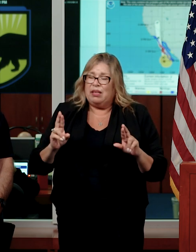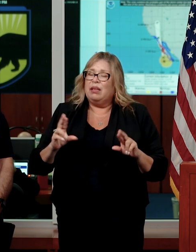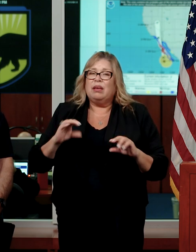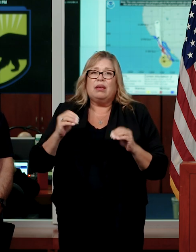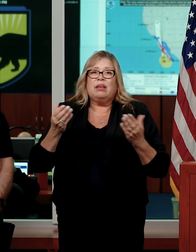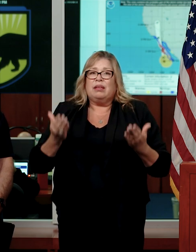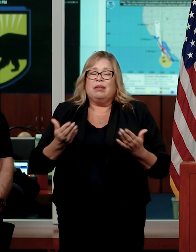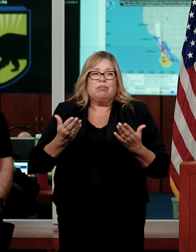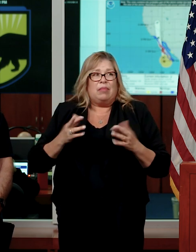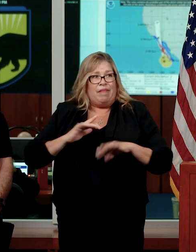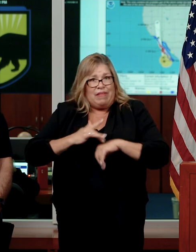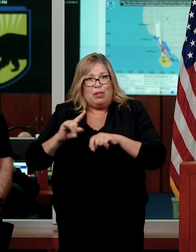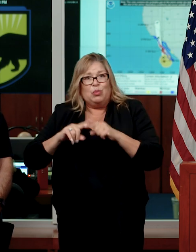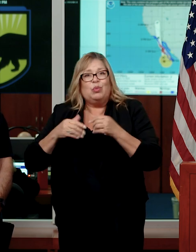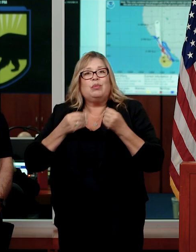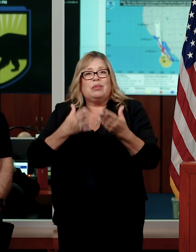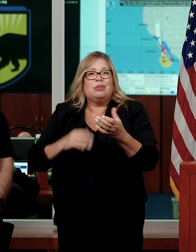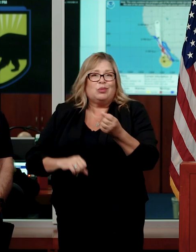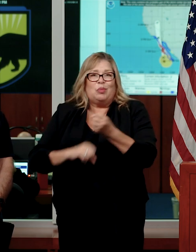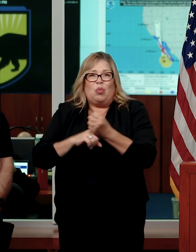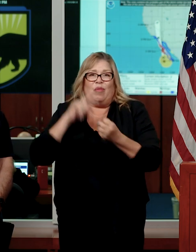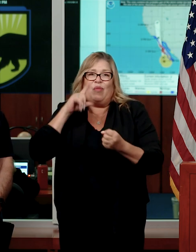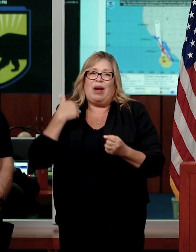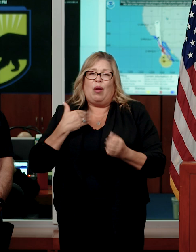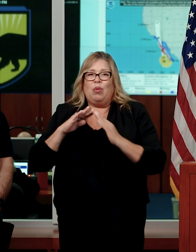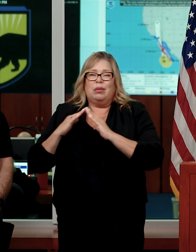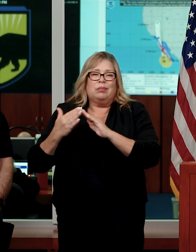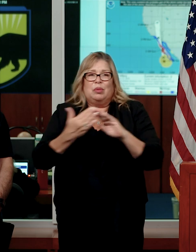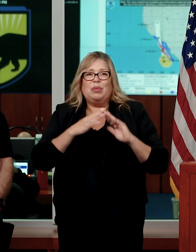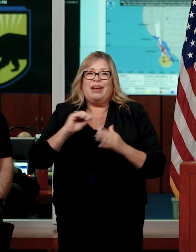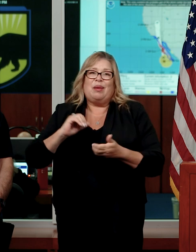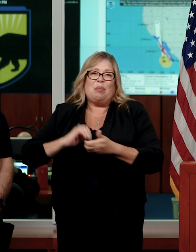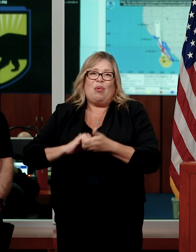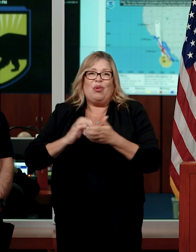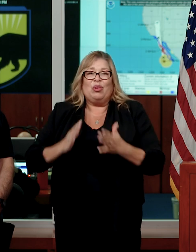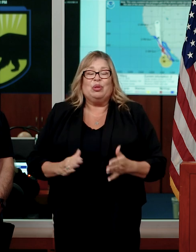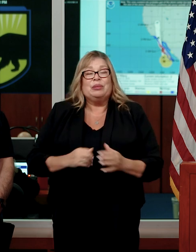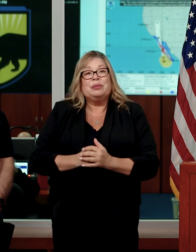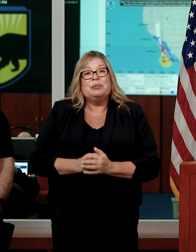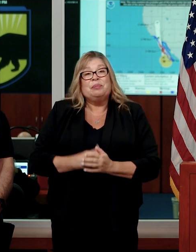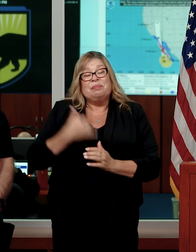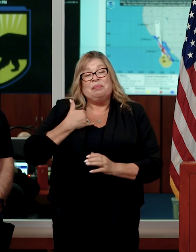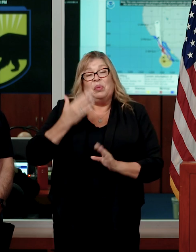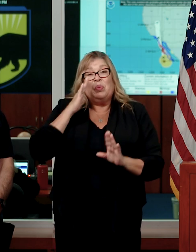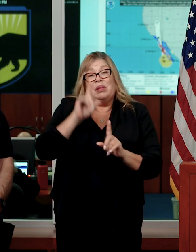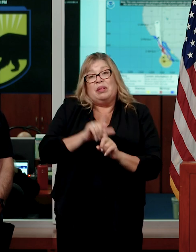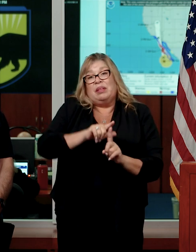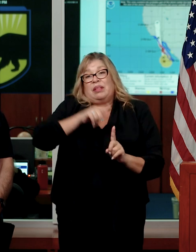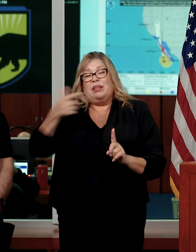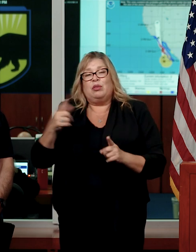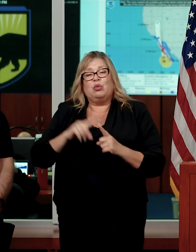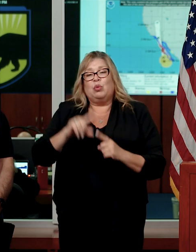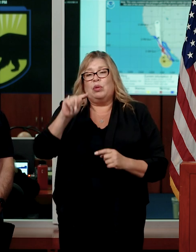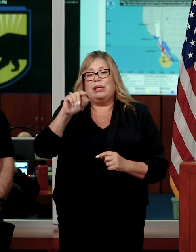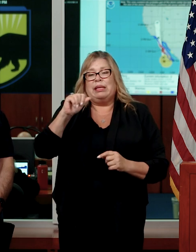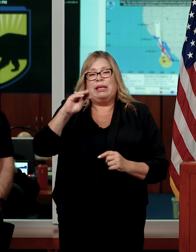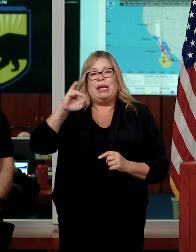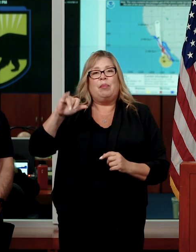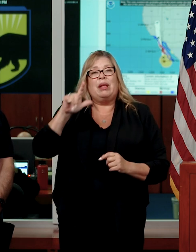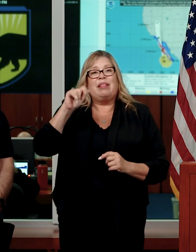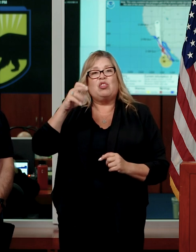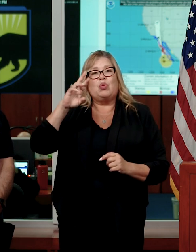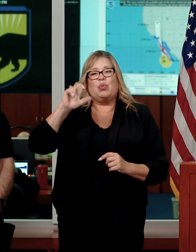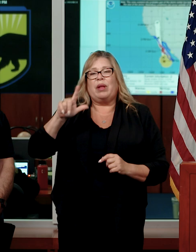is available to support our partners and communities. I will be followed by Tammy Luttrell, Deputy Regional